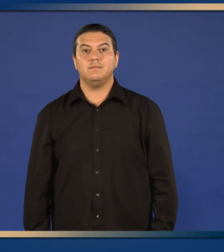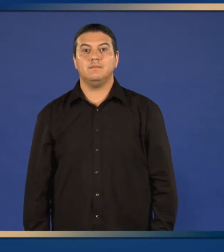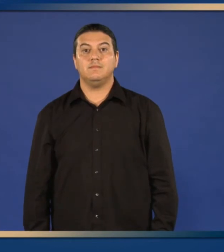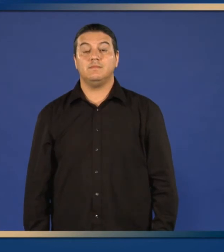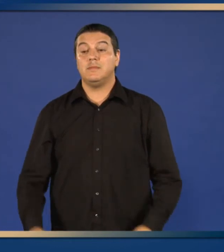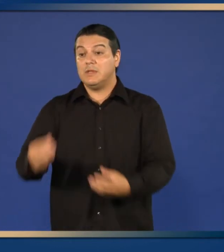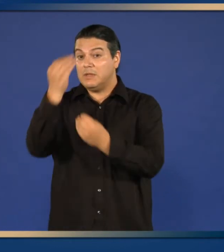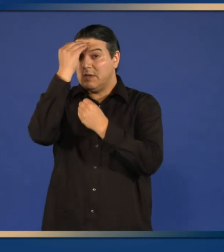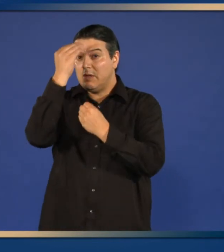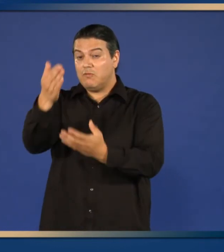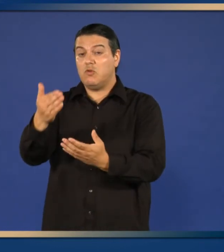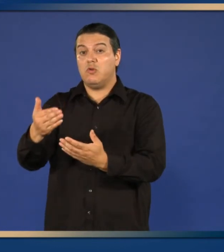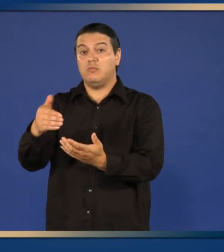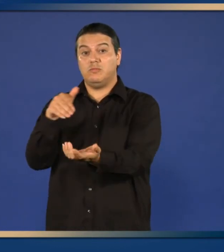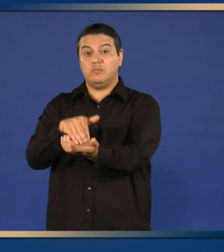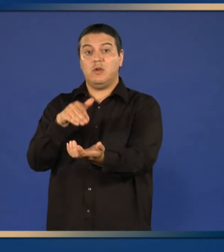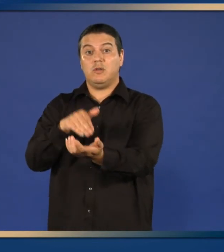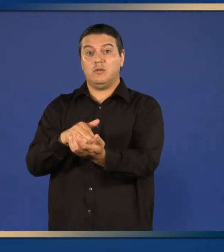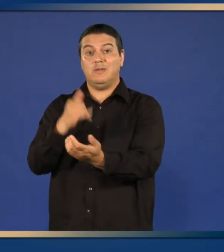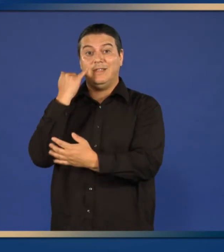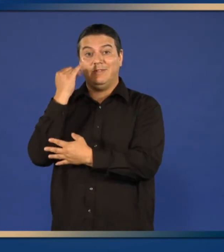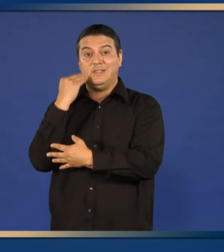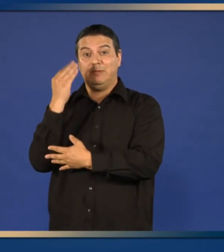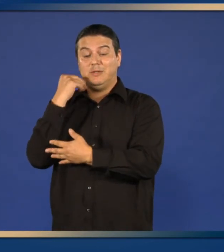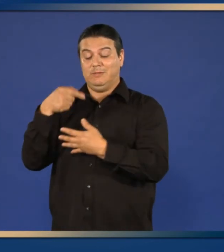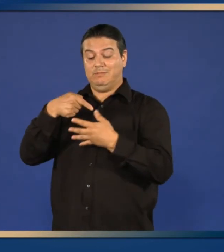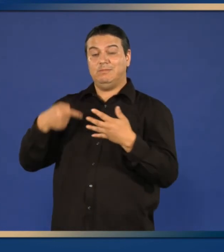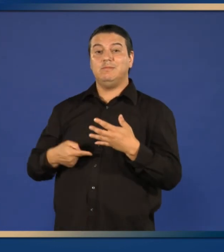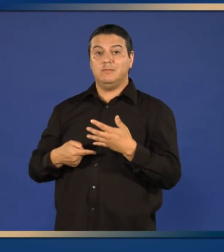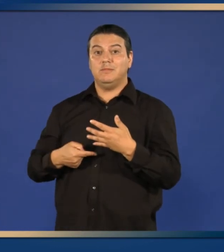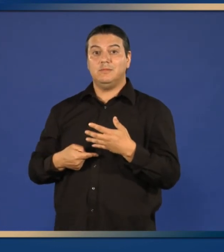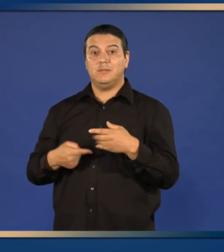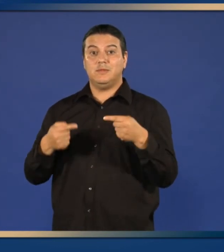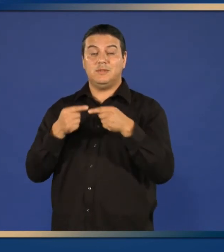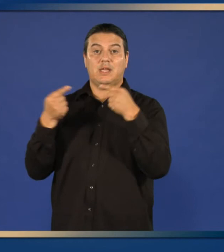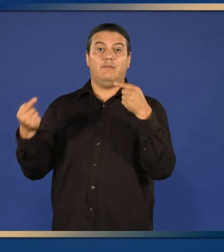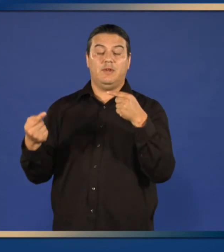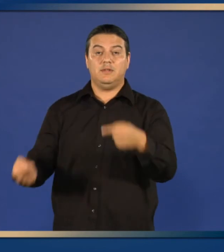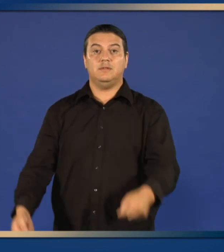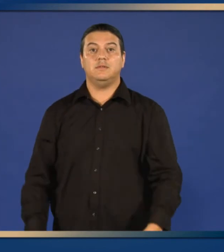talk with your doctor if you have problems with these side effects